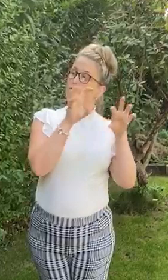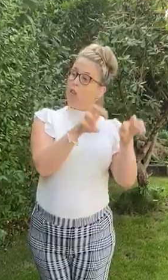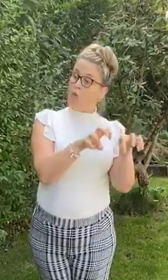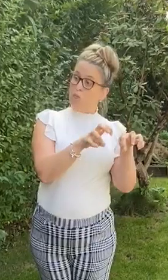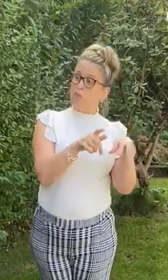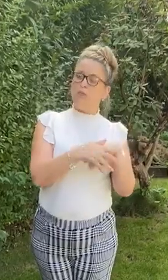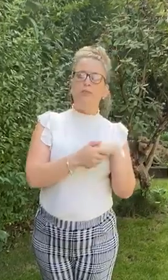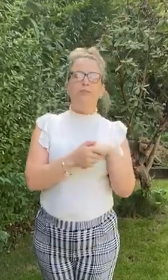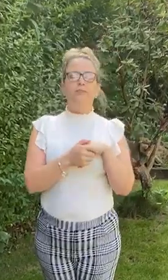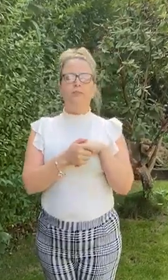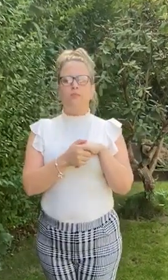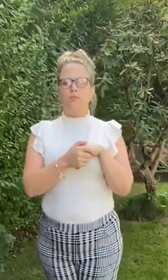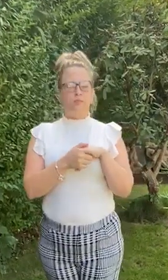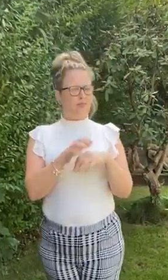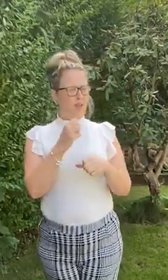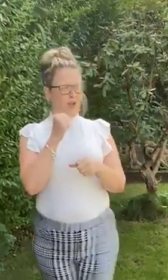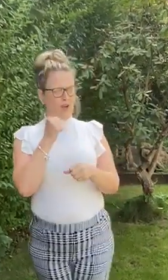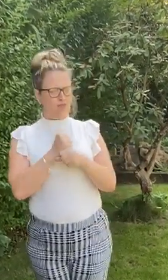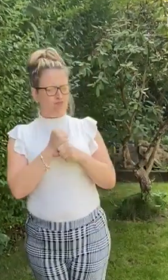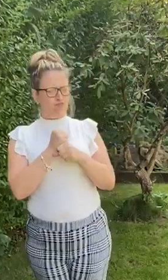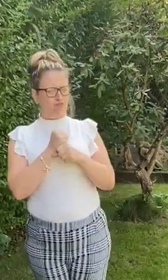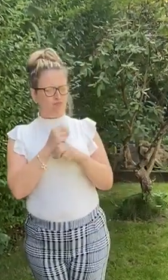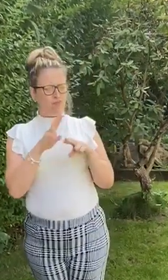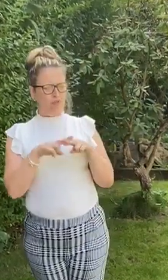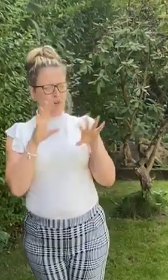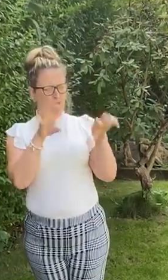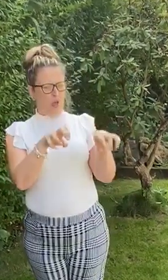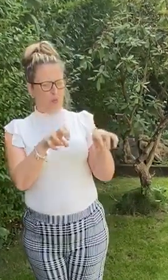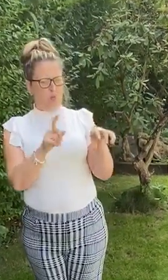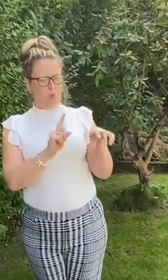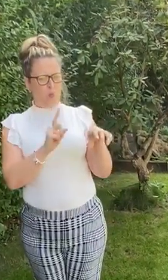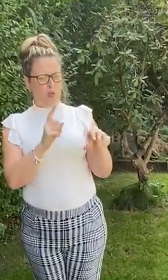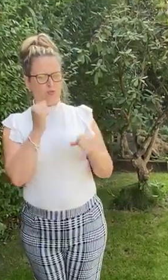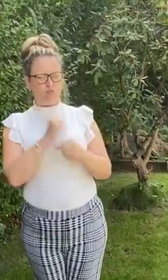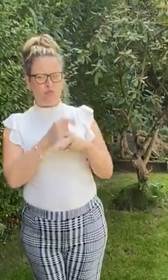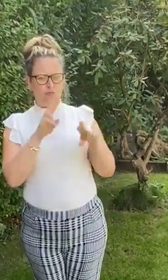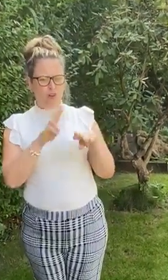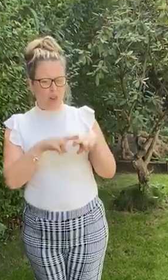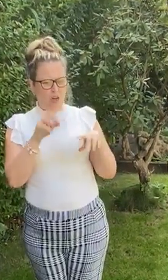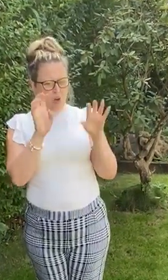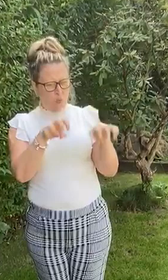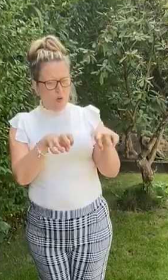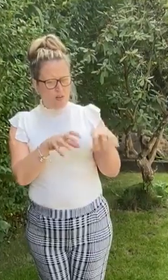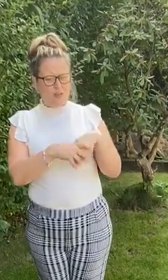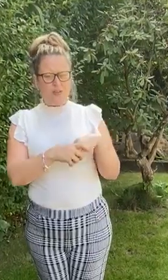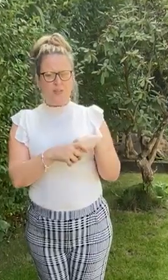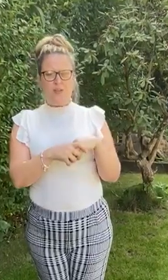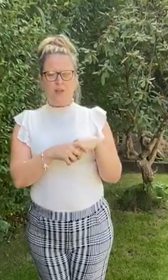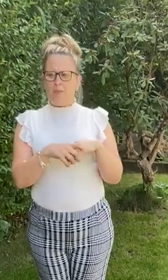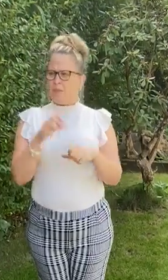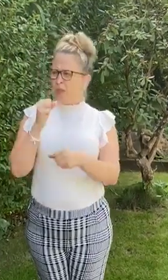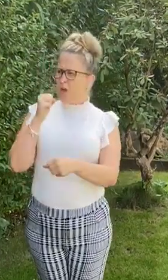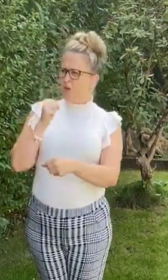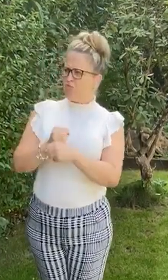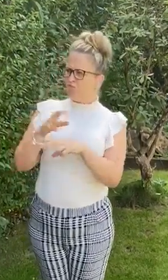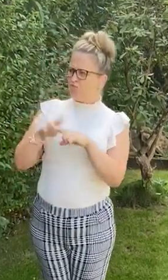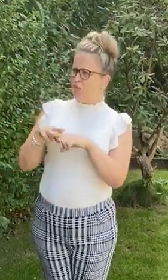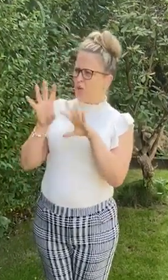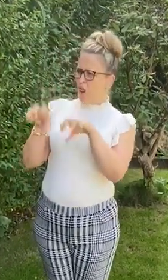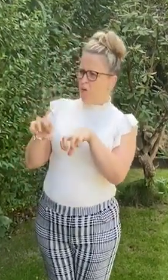A Gruffalo? What's a Gruffalo? A Gruffalo? Why, didn't